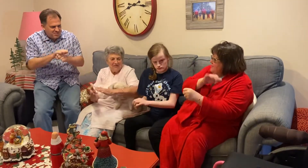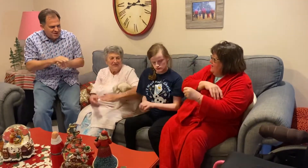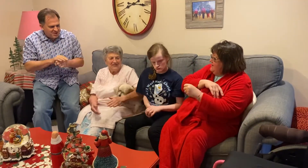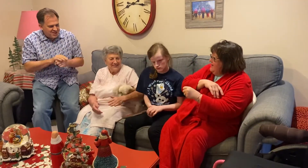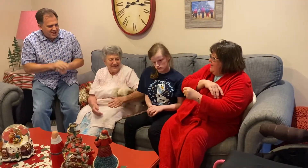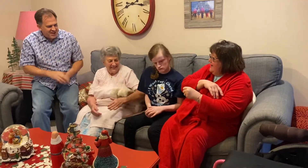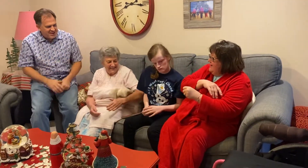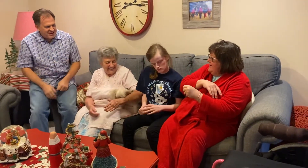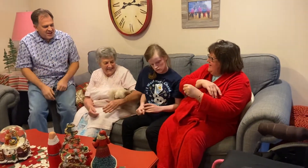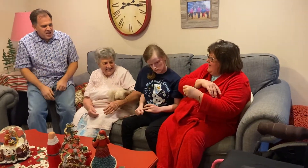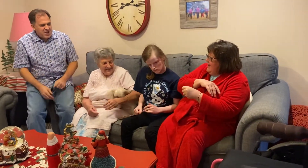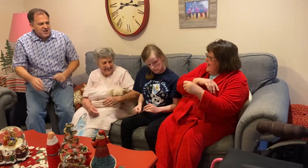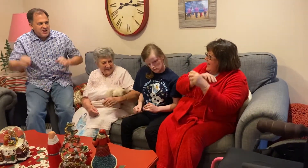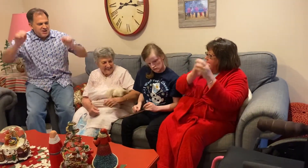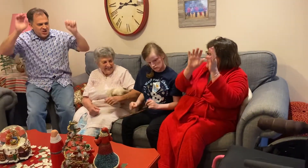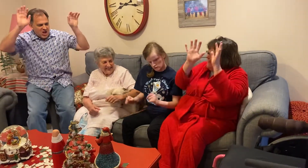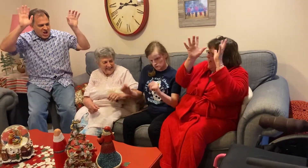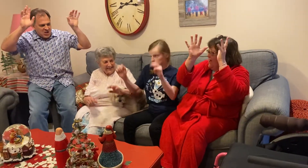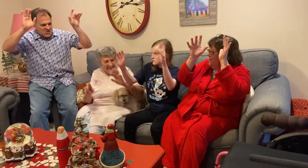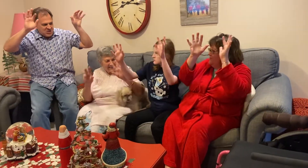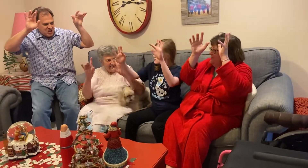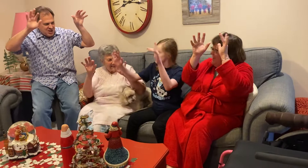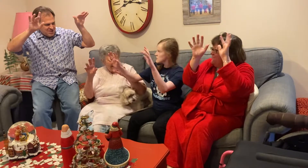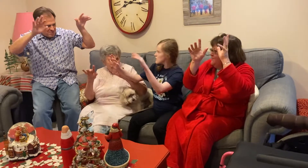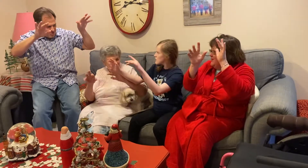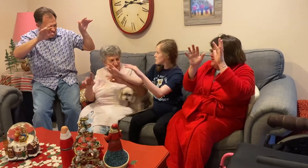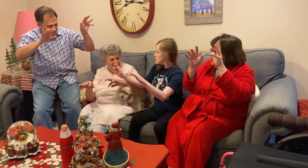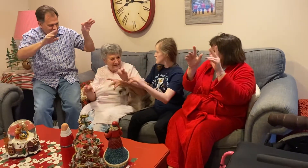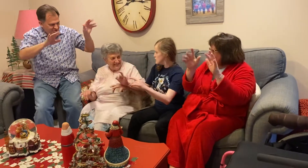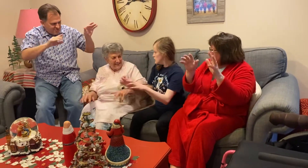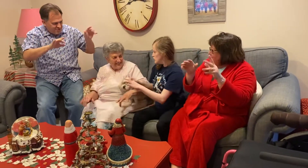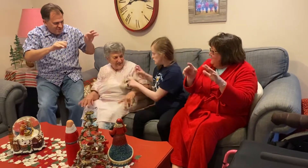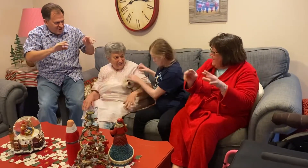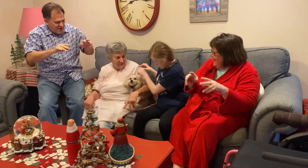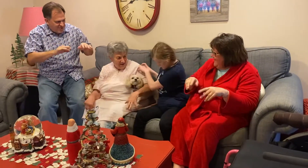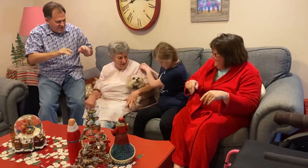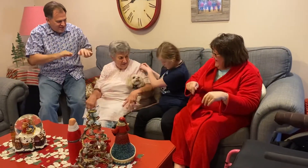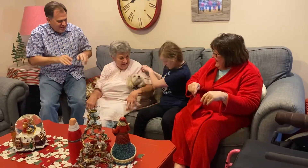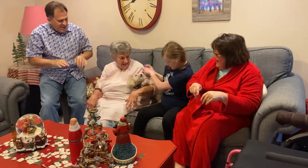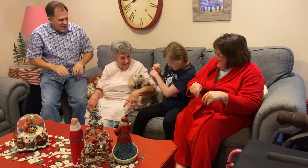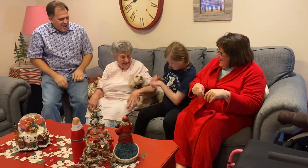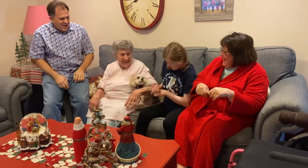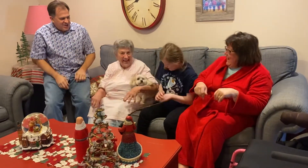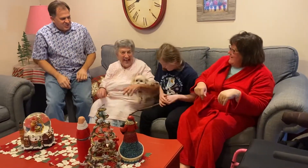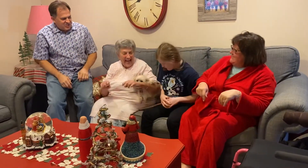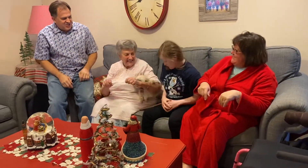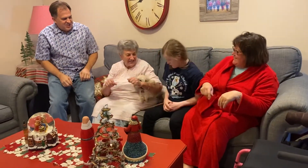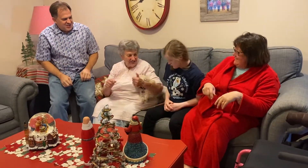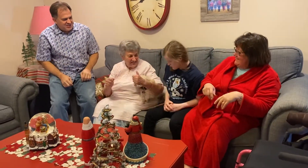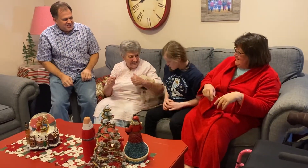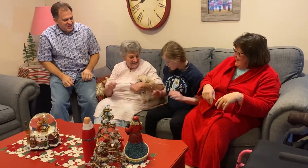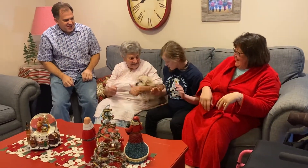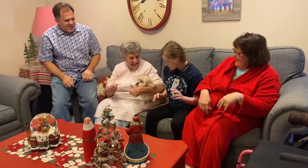on the head. And down came the good fairy, and she said,